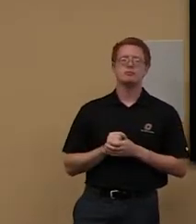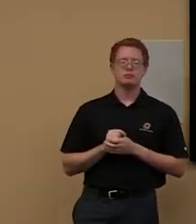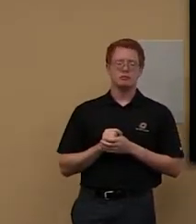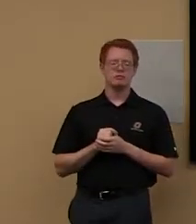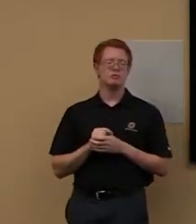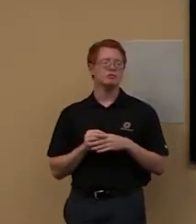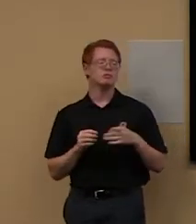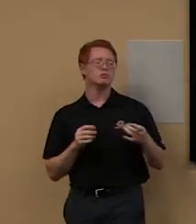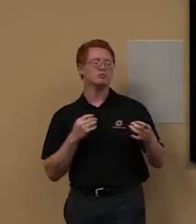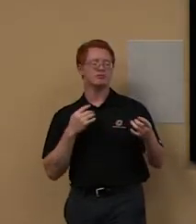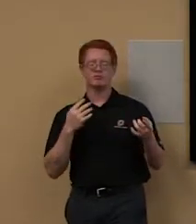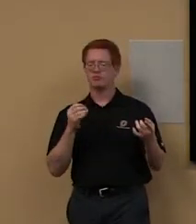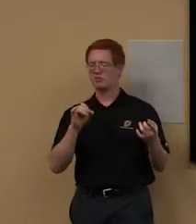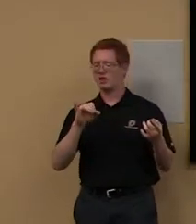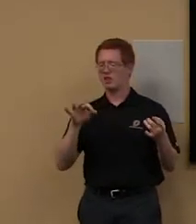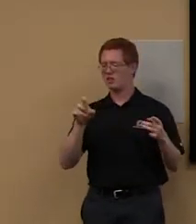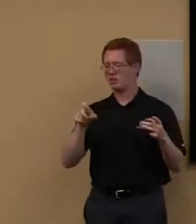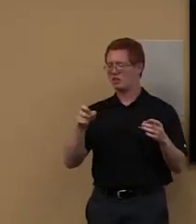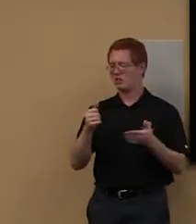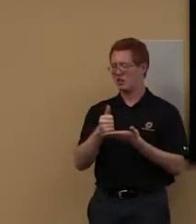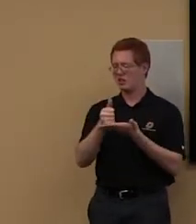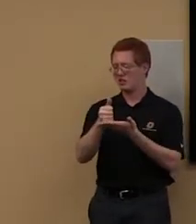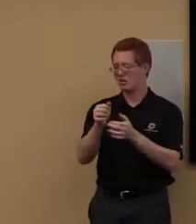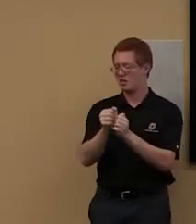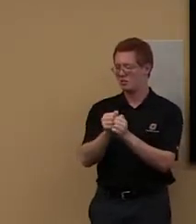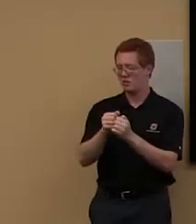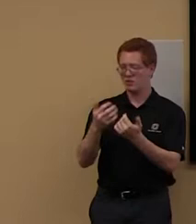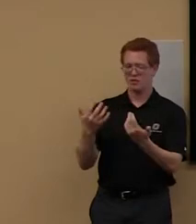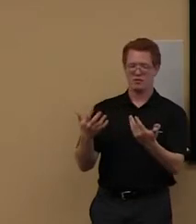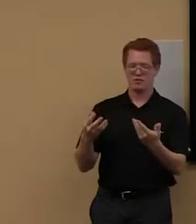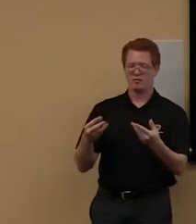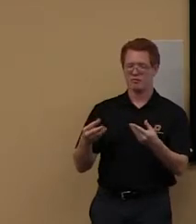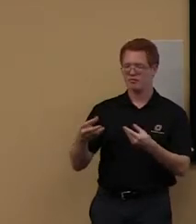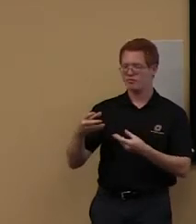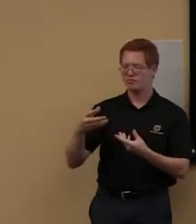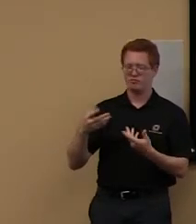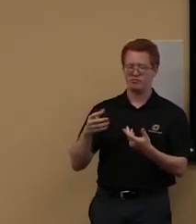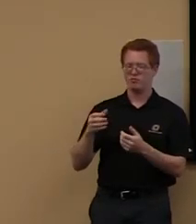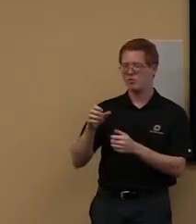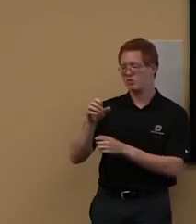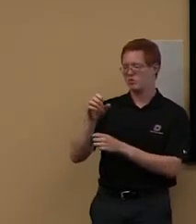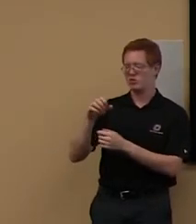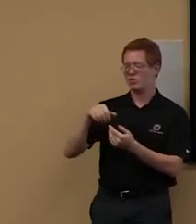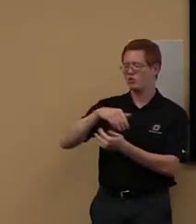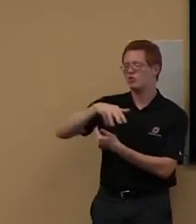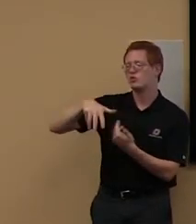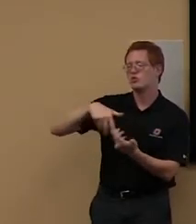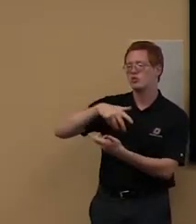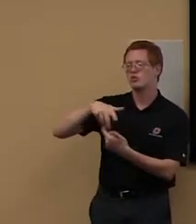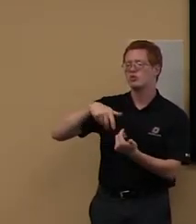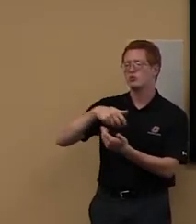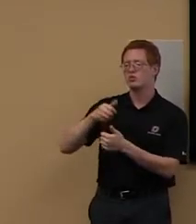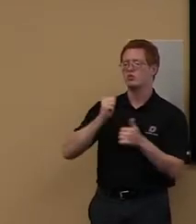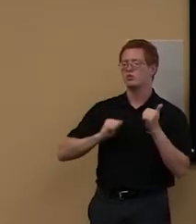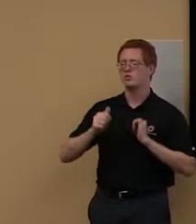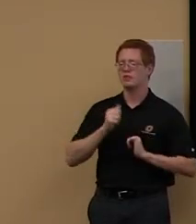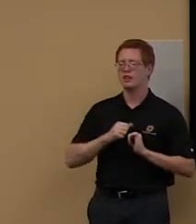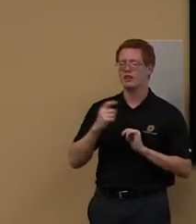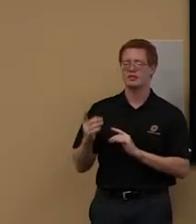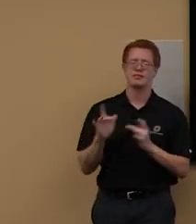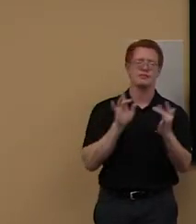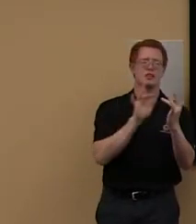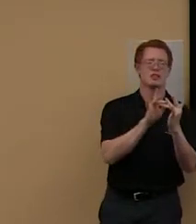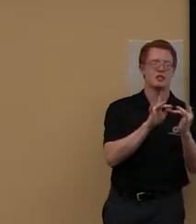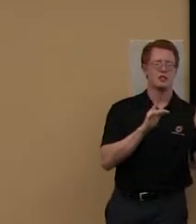or to, um, email me or really anyone else. Um, and we can get you the help that you need. So, my